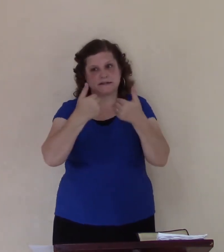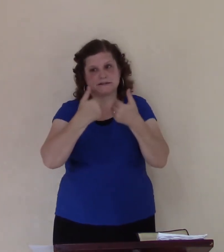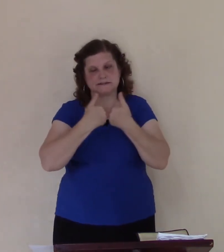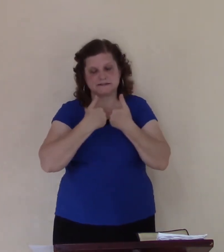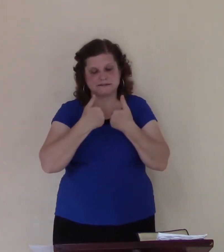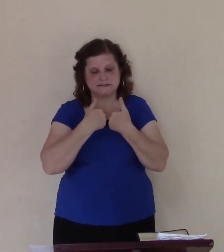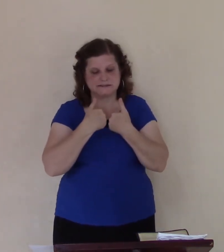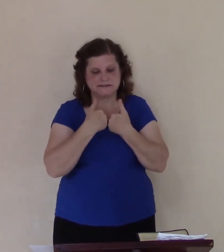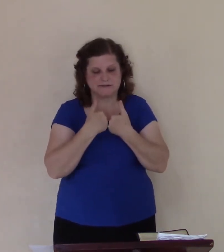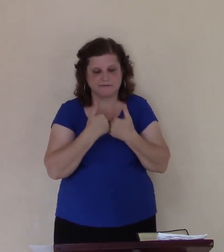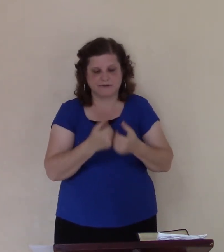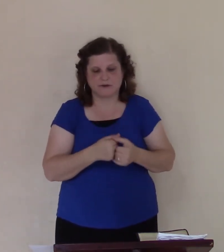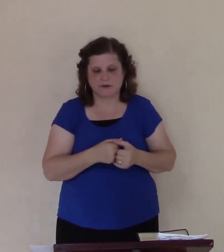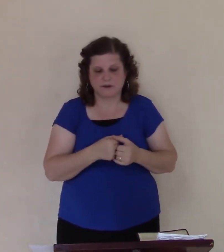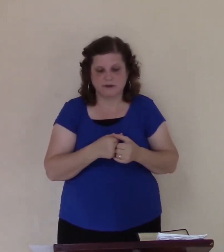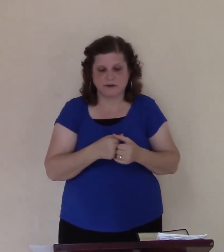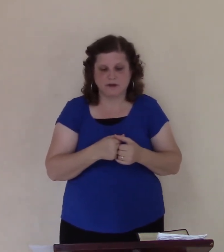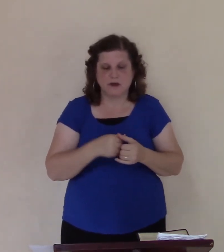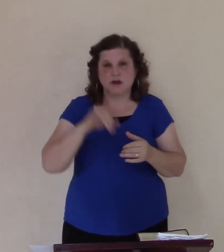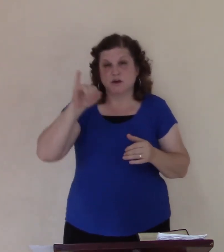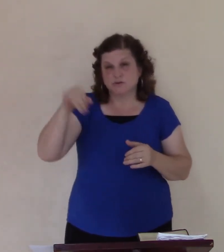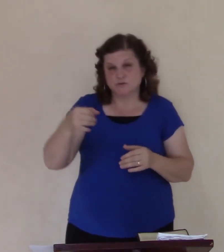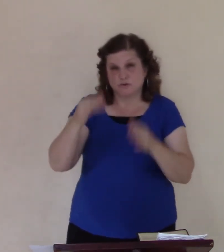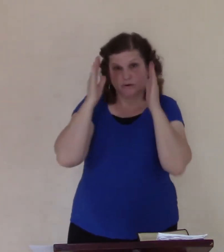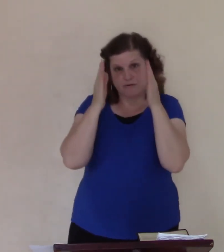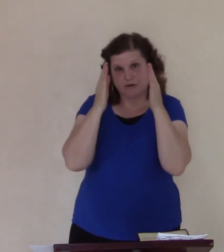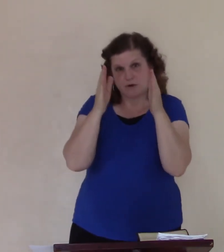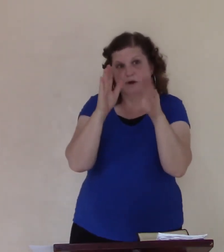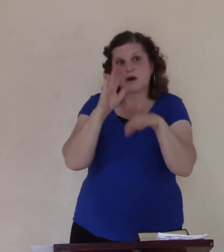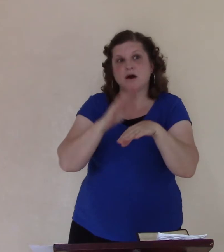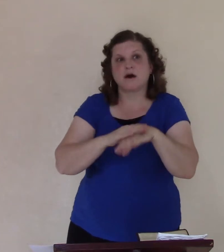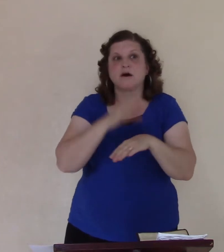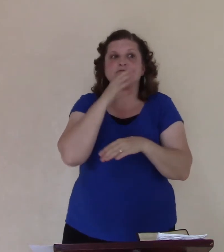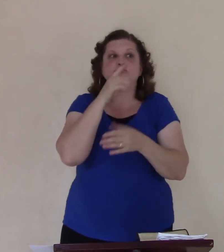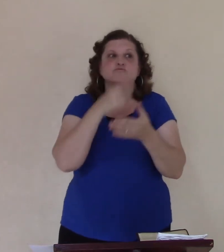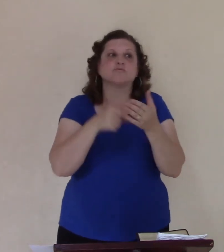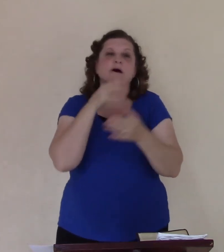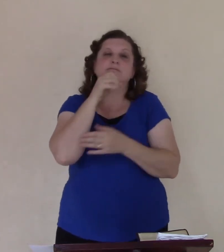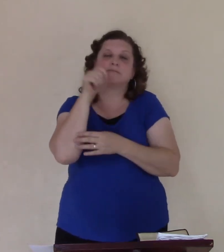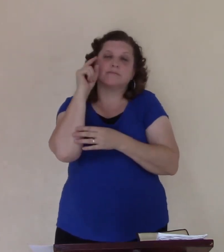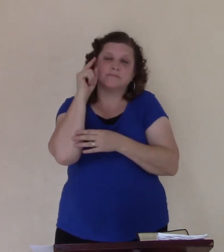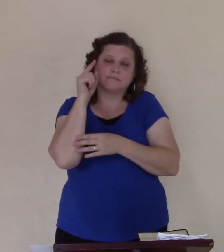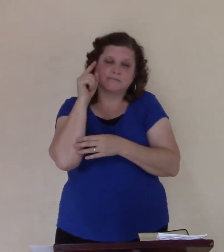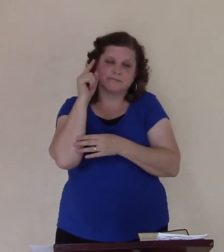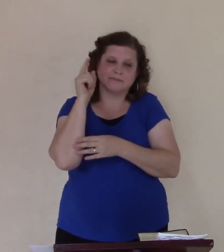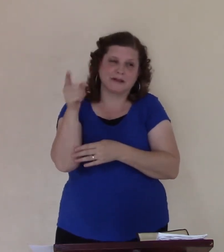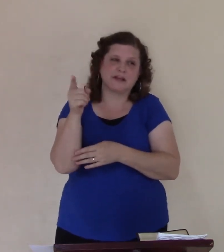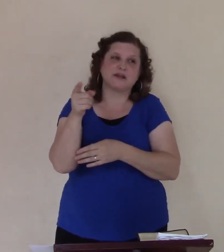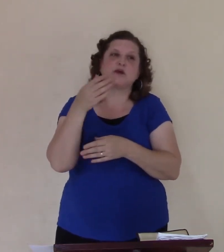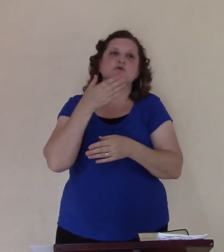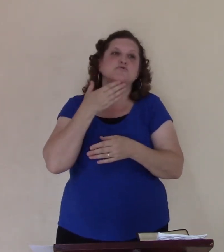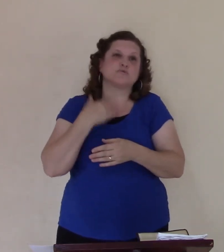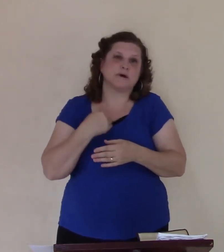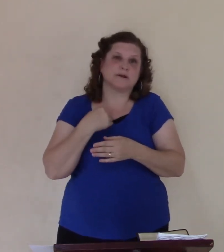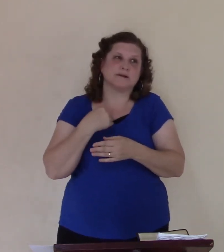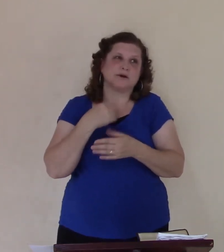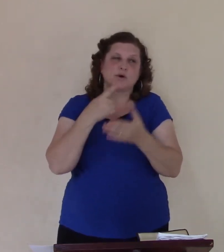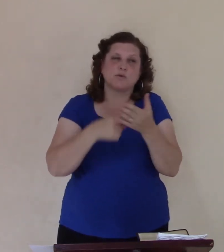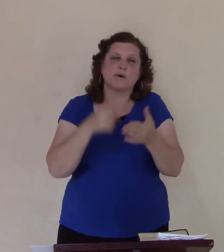Job was focusing, on what he wanted. Job was focusing, on what he thought, was justice. What he